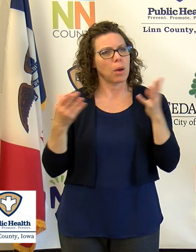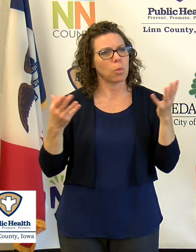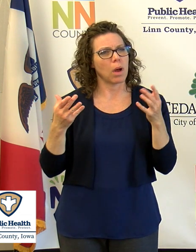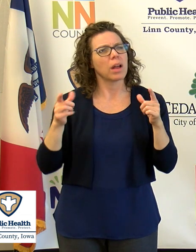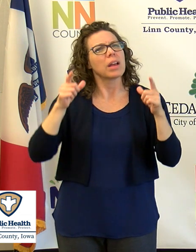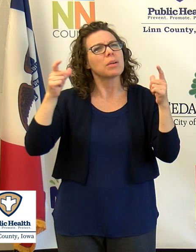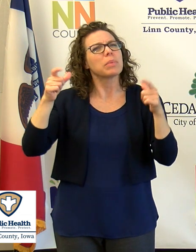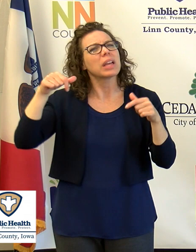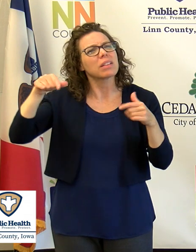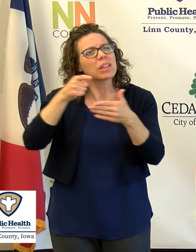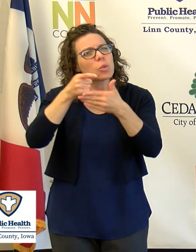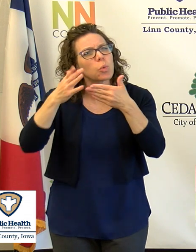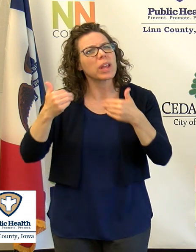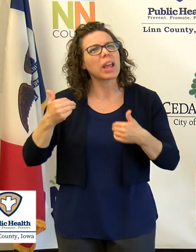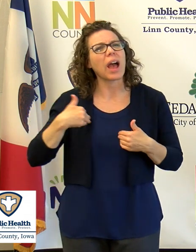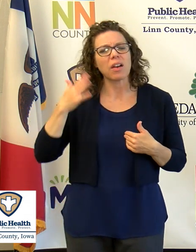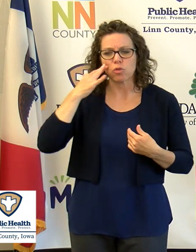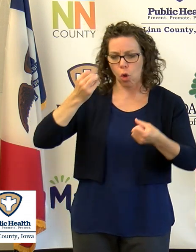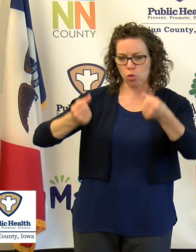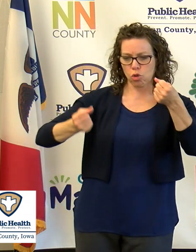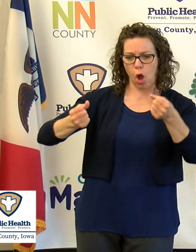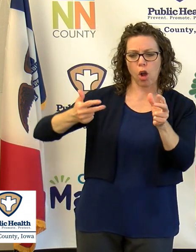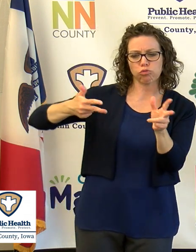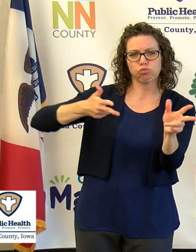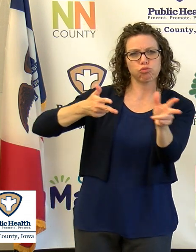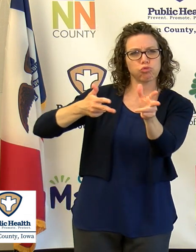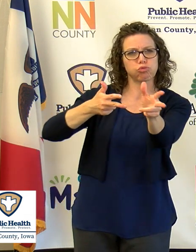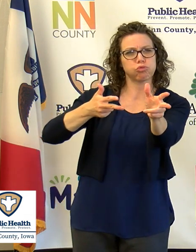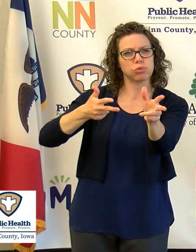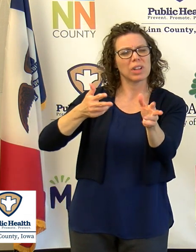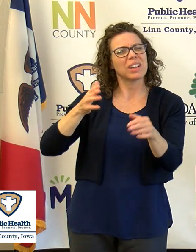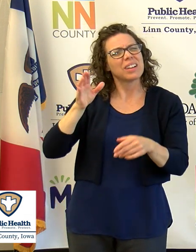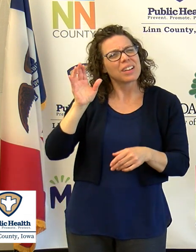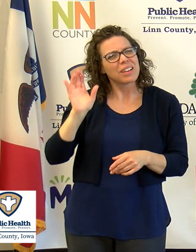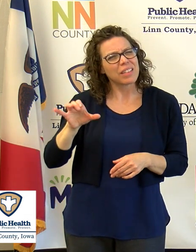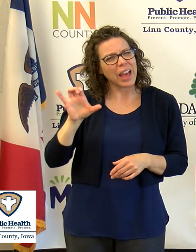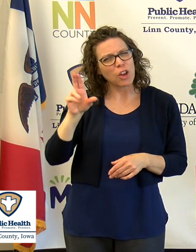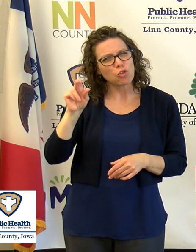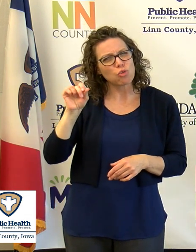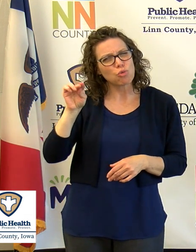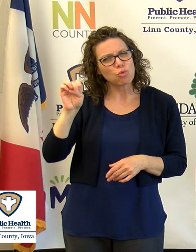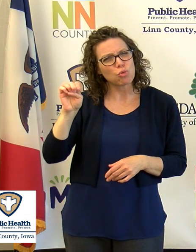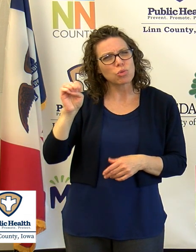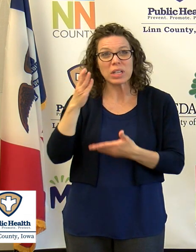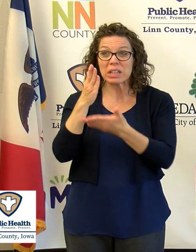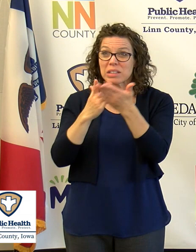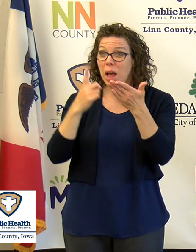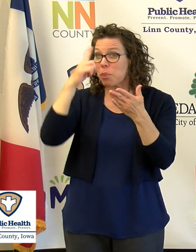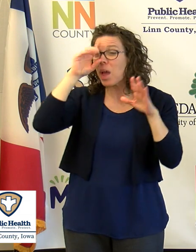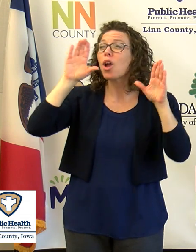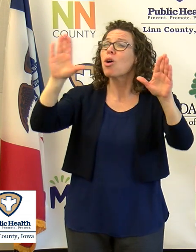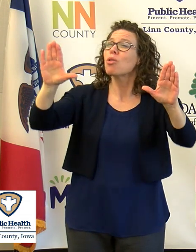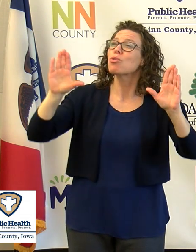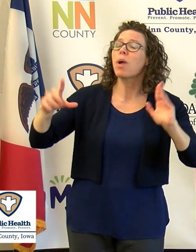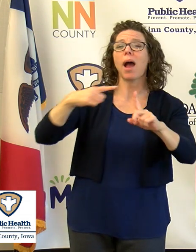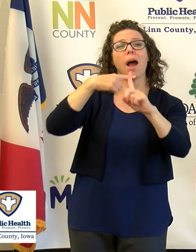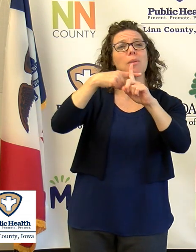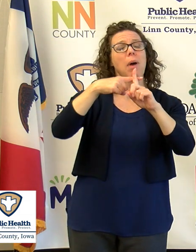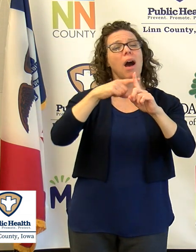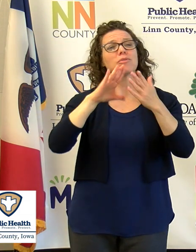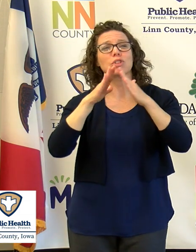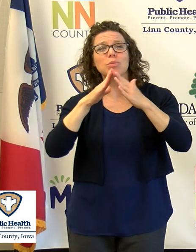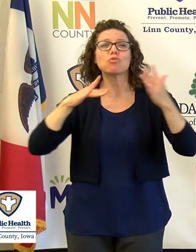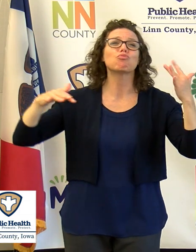car cruise that was happening down First Avenue. It's kind of a mixed bag of some folks saying, hey, this is a great way for the community to get